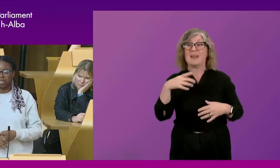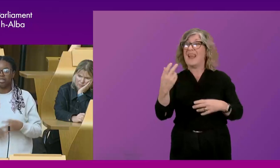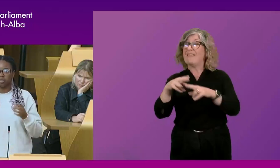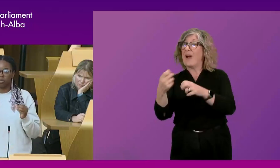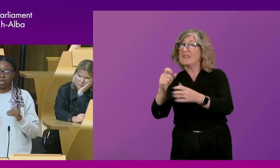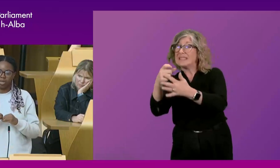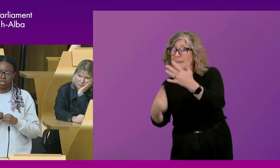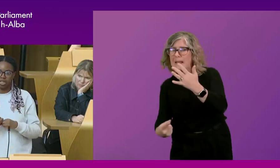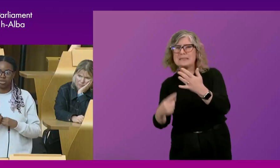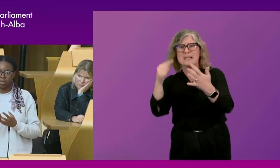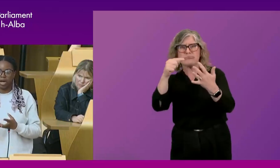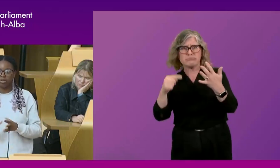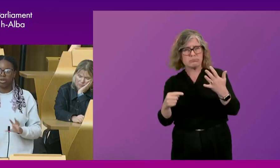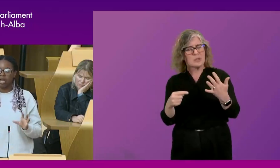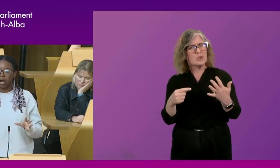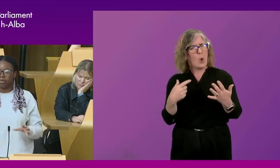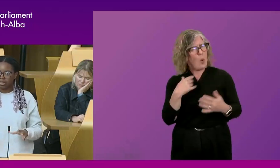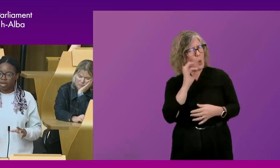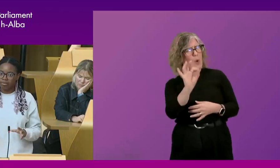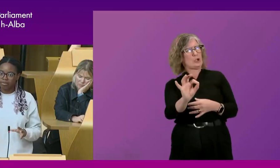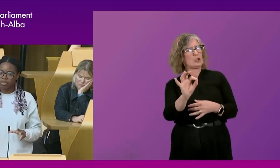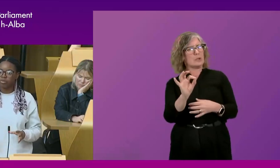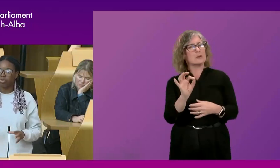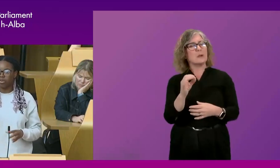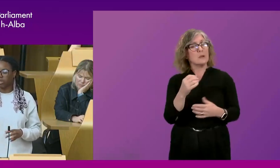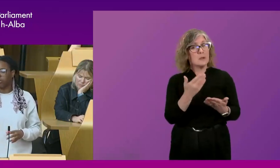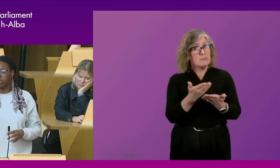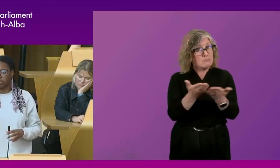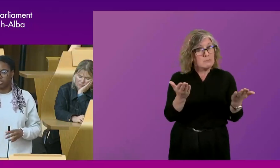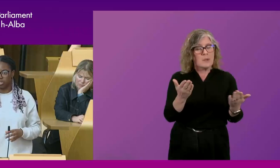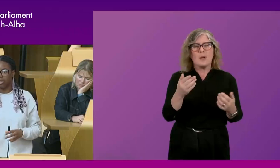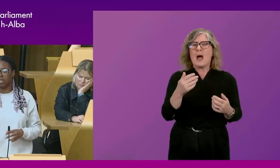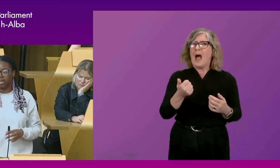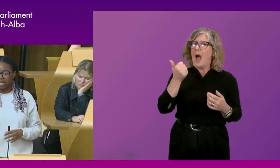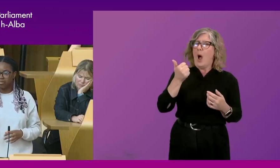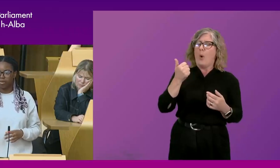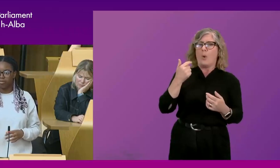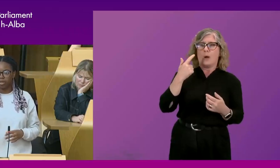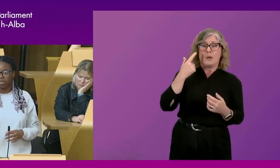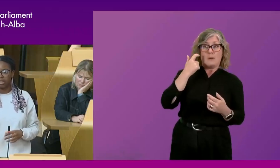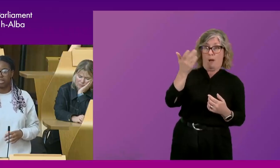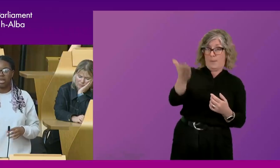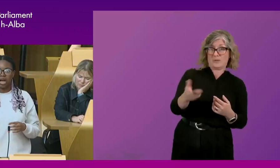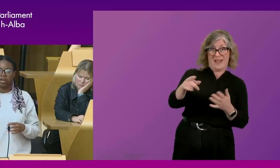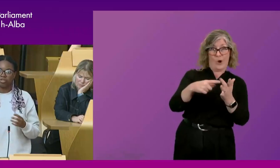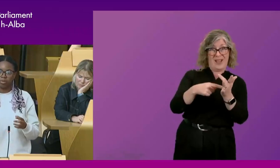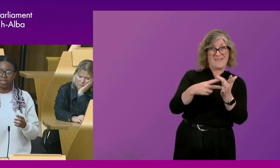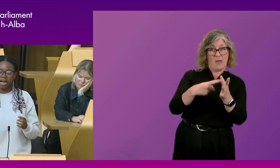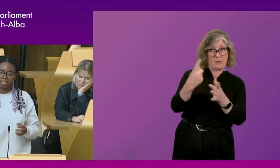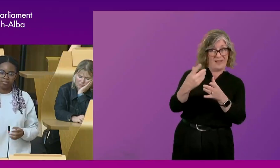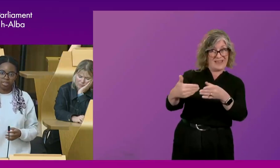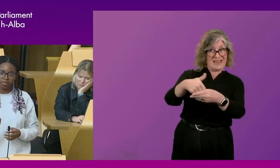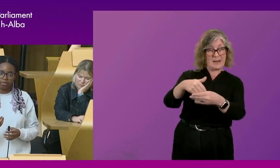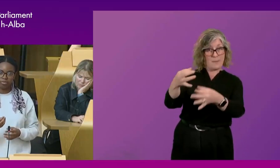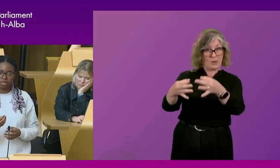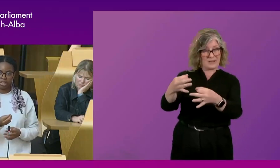et cetera, et cetera. So my question is to the panel, I would like to have the views both of a young person such as Olivia that is involved in politics and of somebody